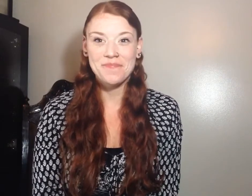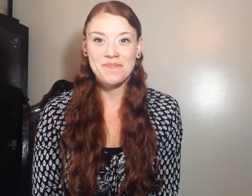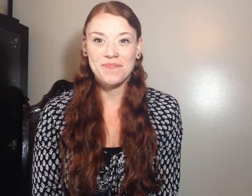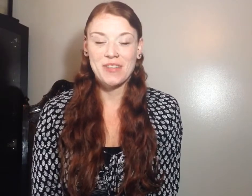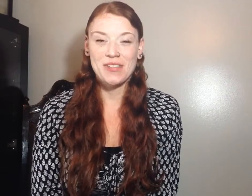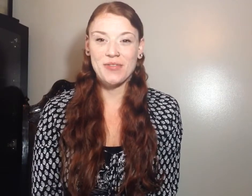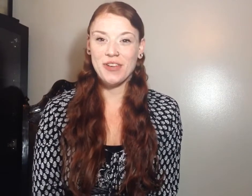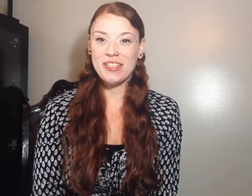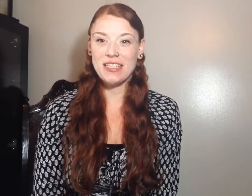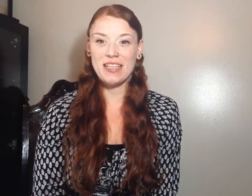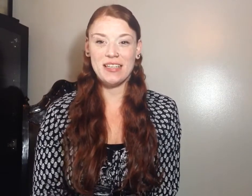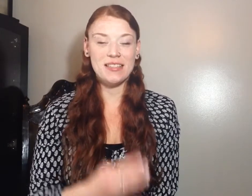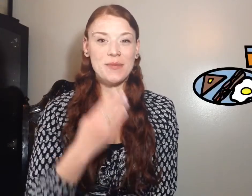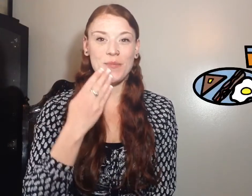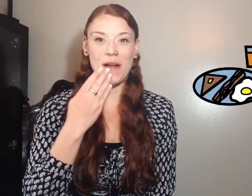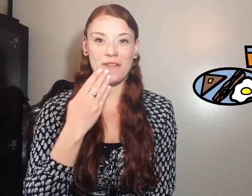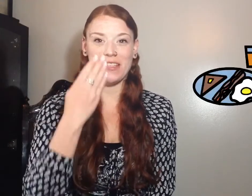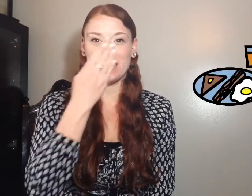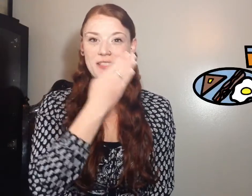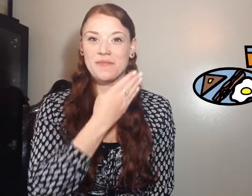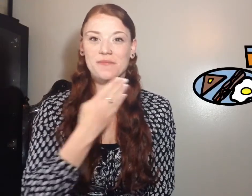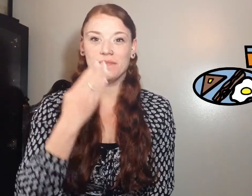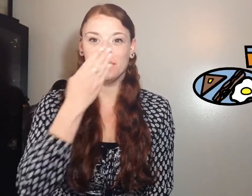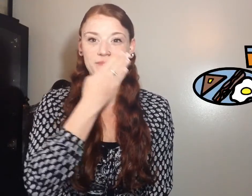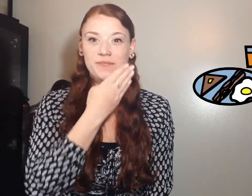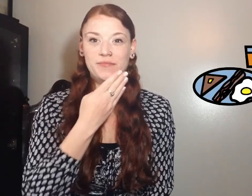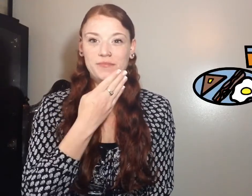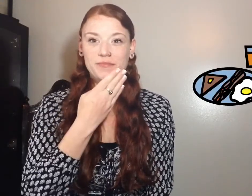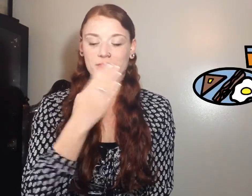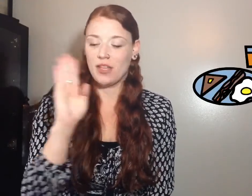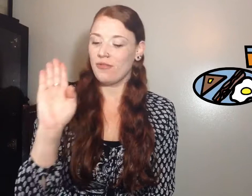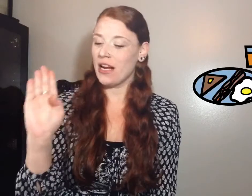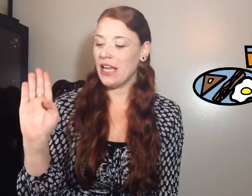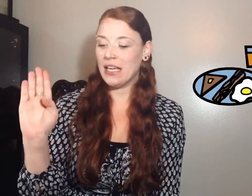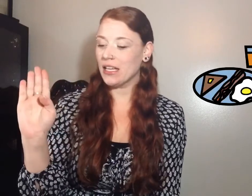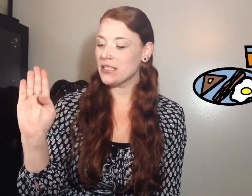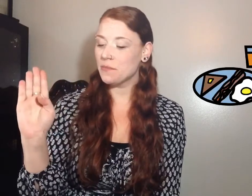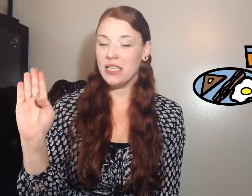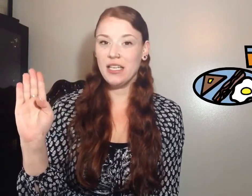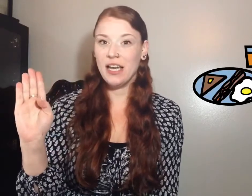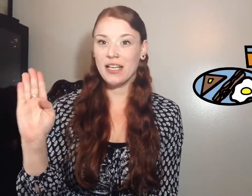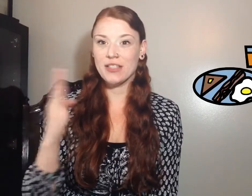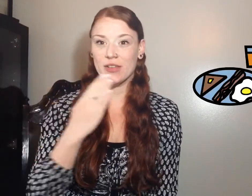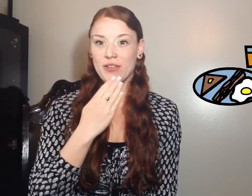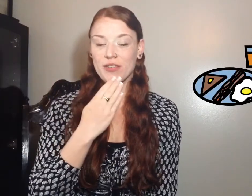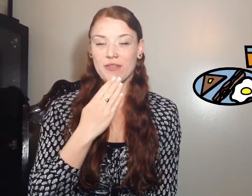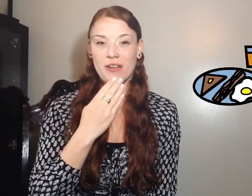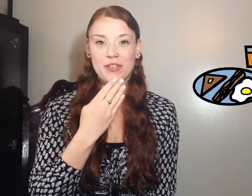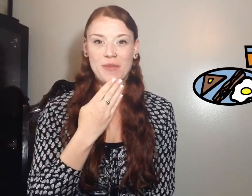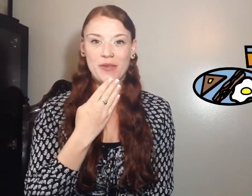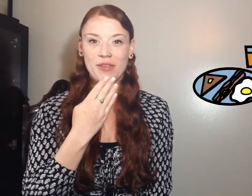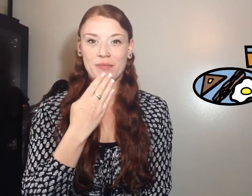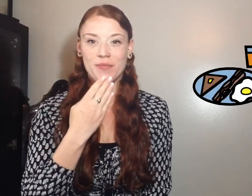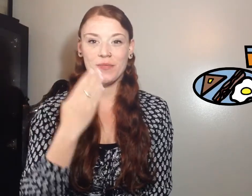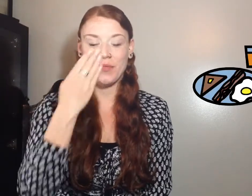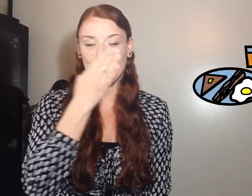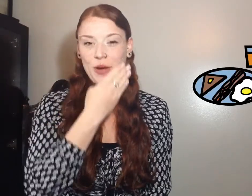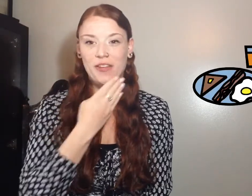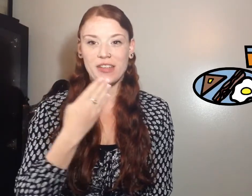So first is breakfast. Right hand is a B and it circles around your mouth. Breakfast.